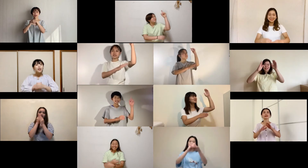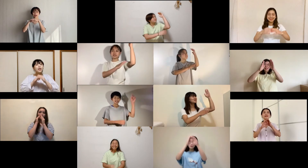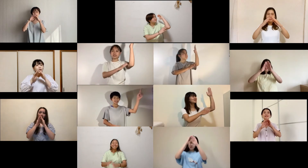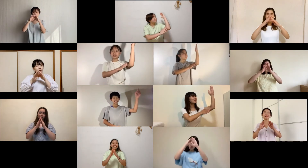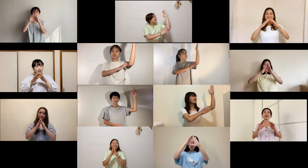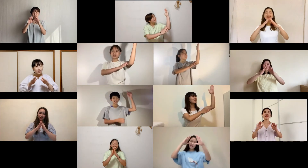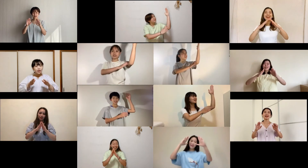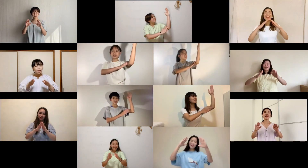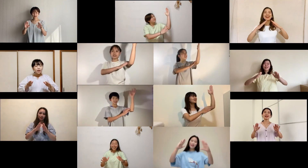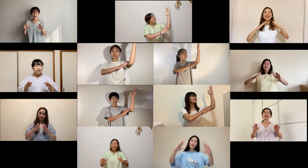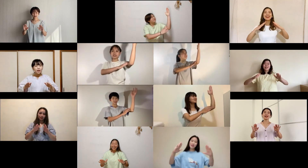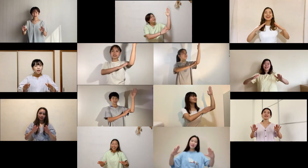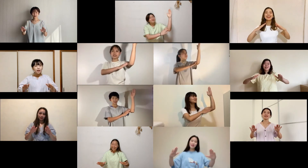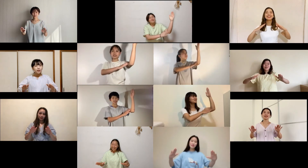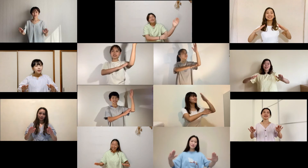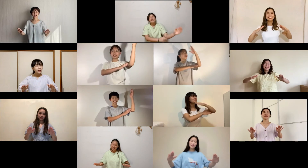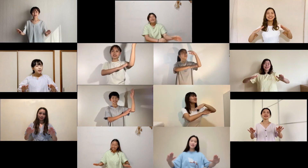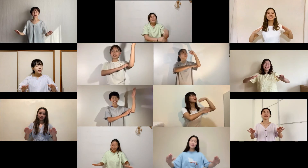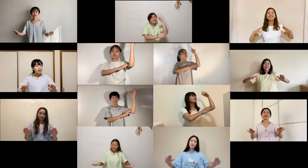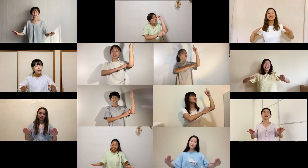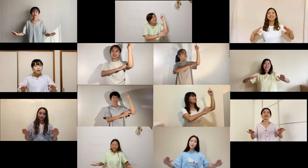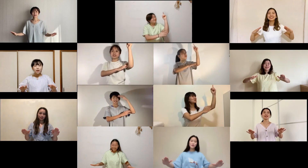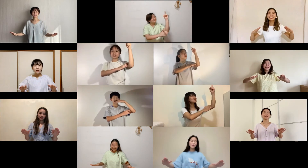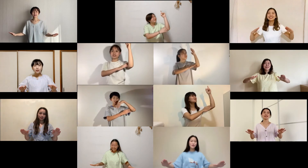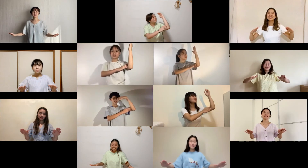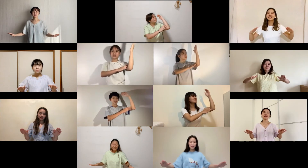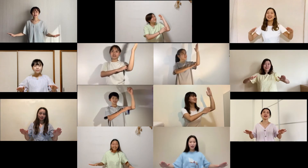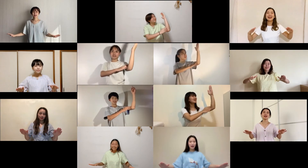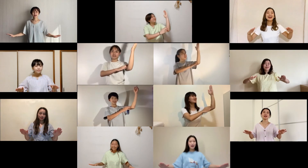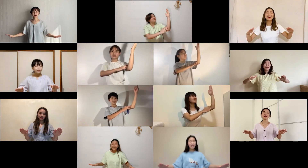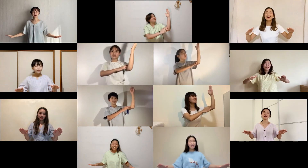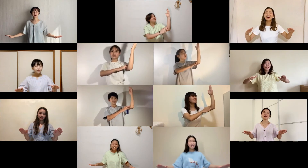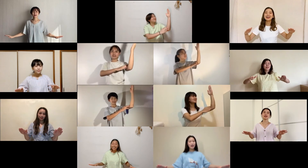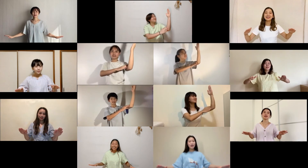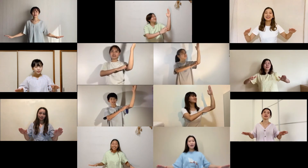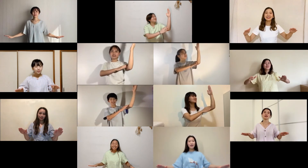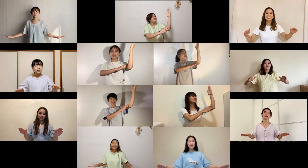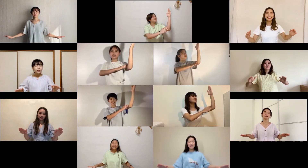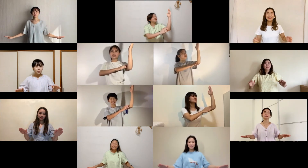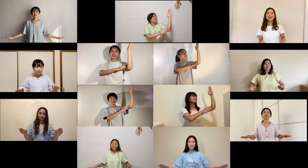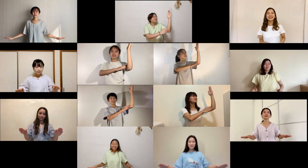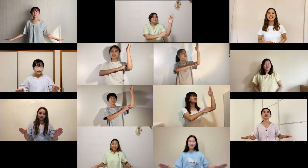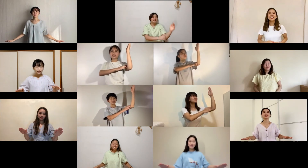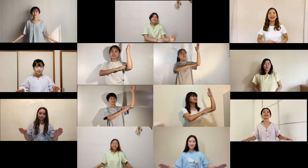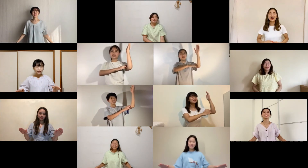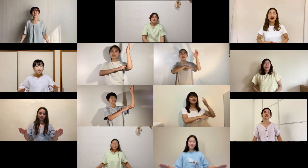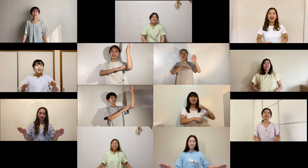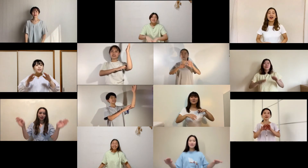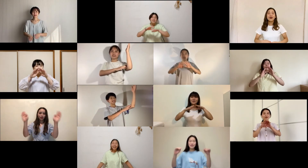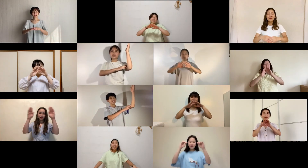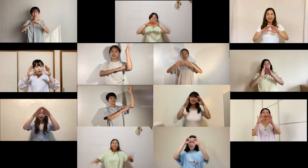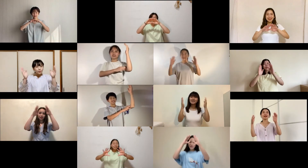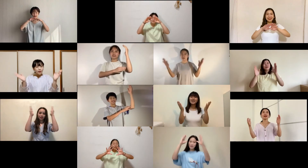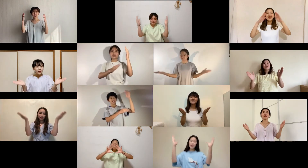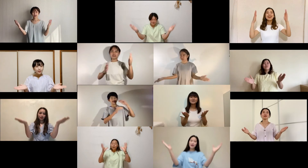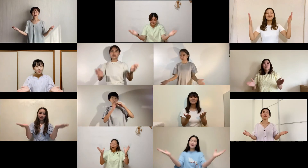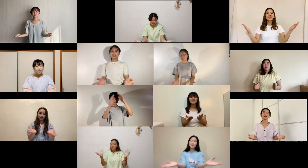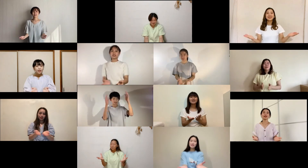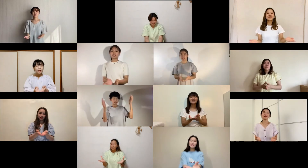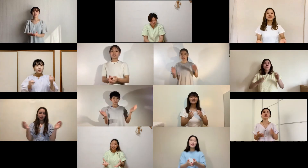be safe in His will be safe in His arms When everything